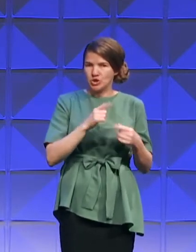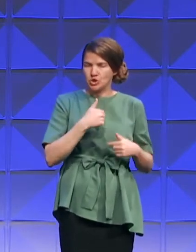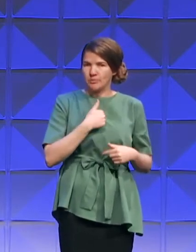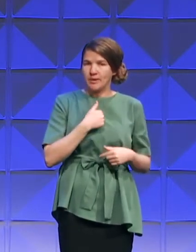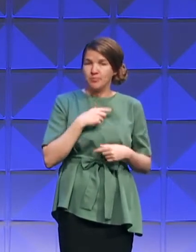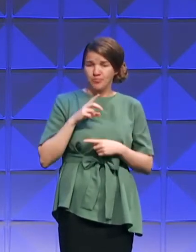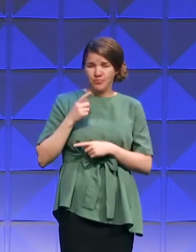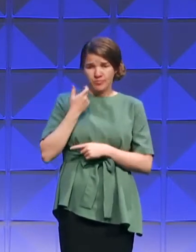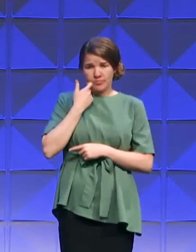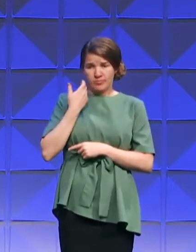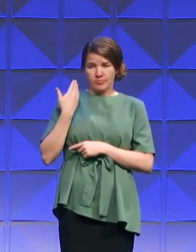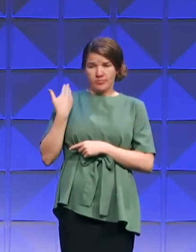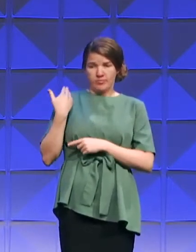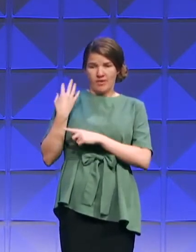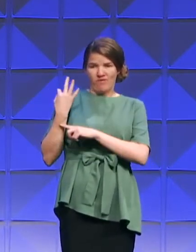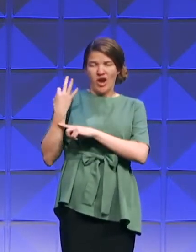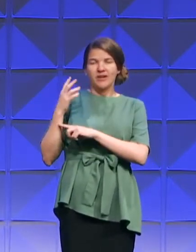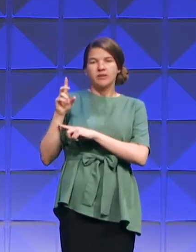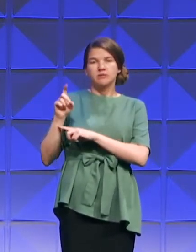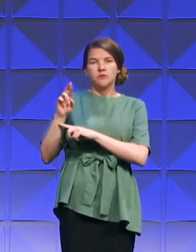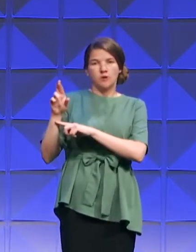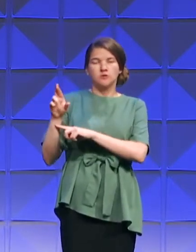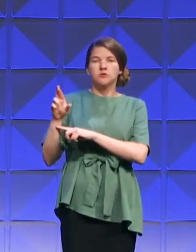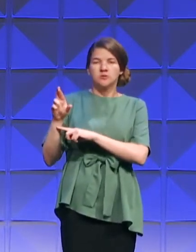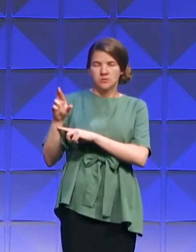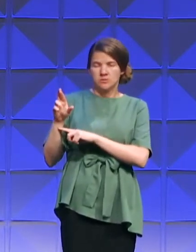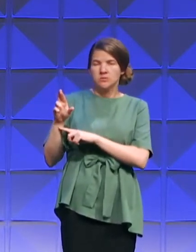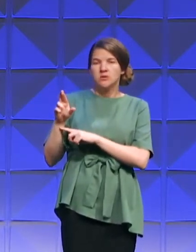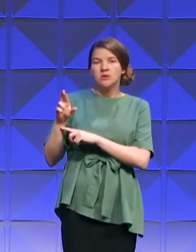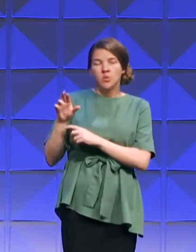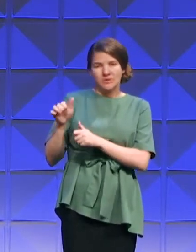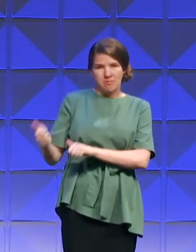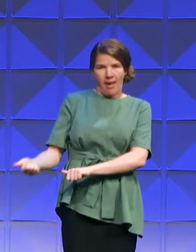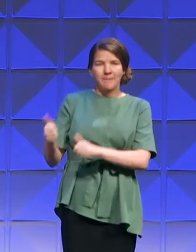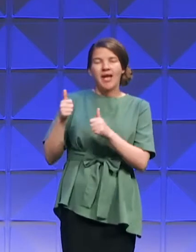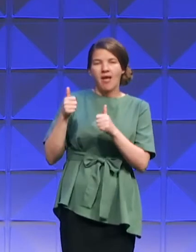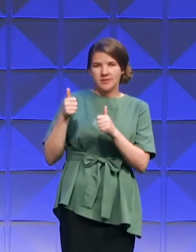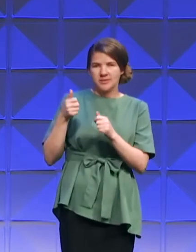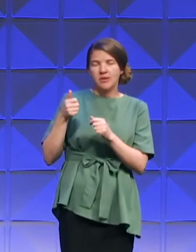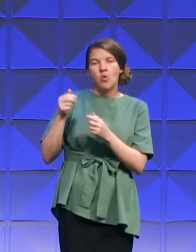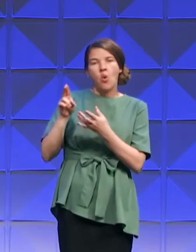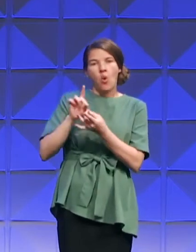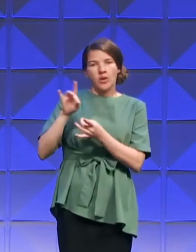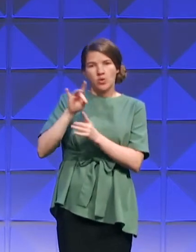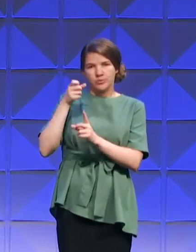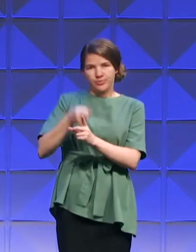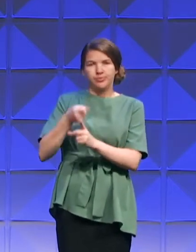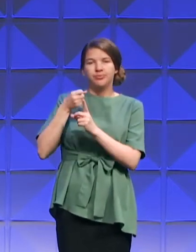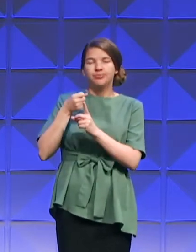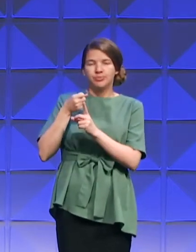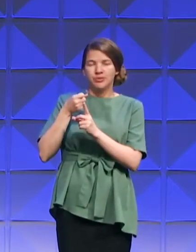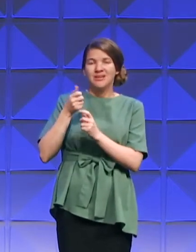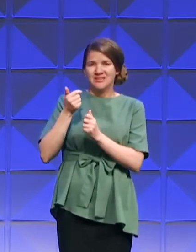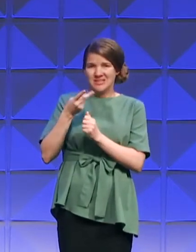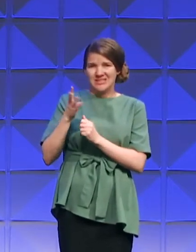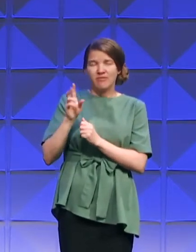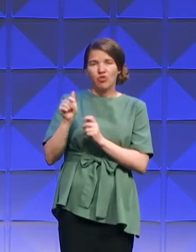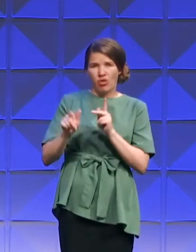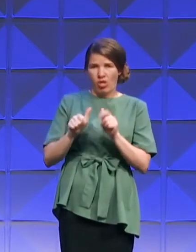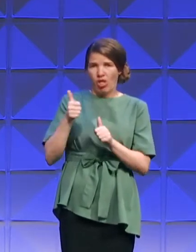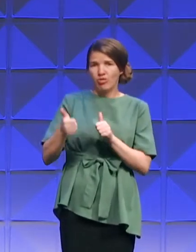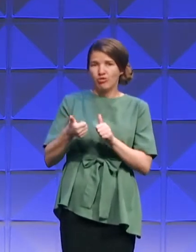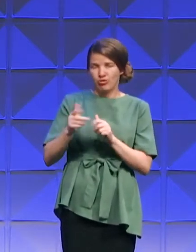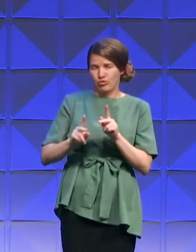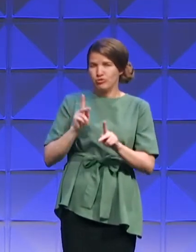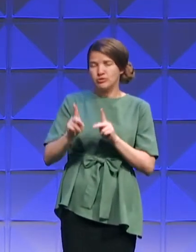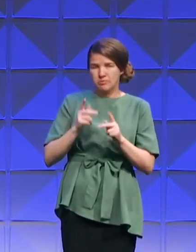Friday that was baptized received the baptism of the Holy Ghost. And several others that have been baptized during this, many of them,